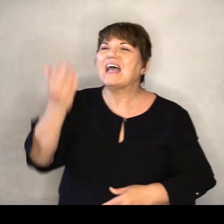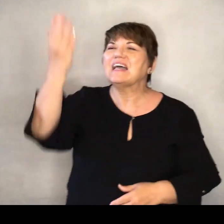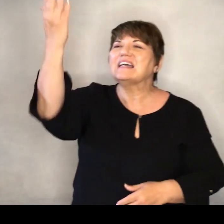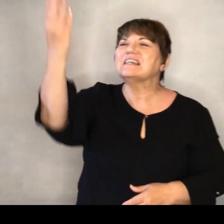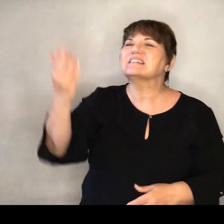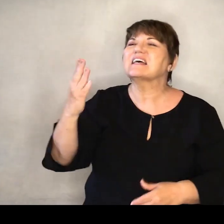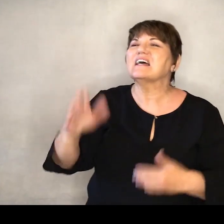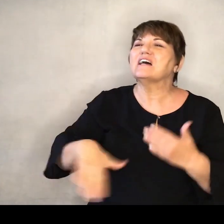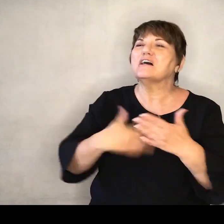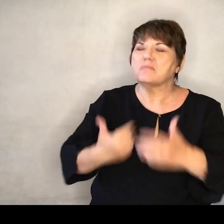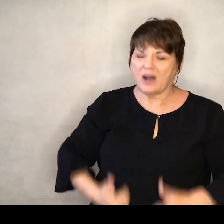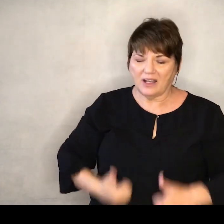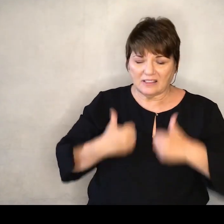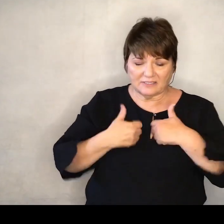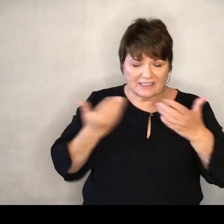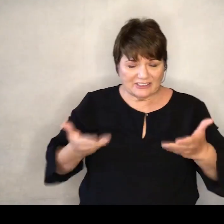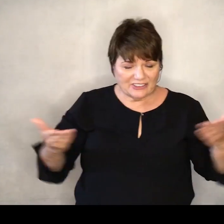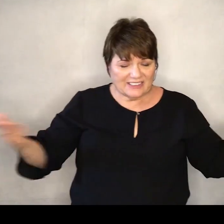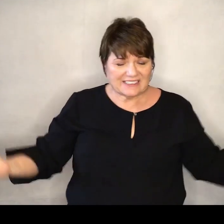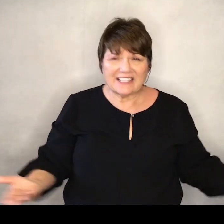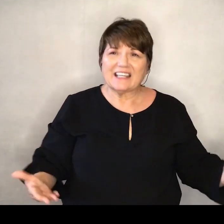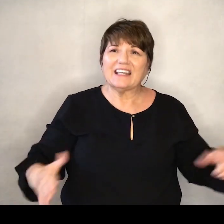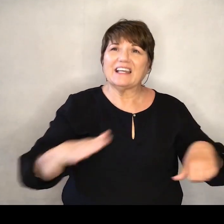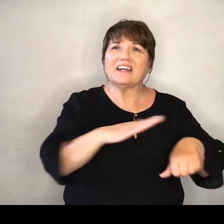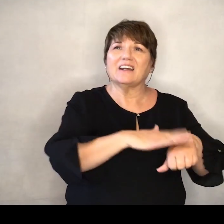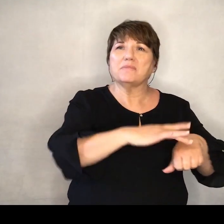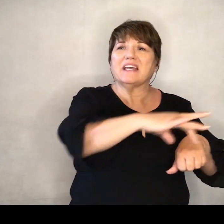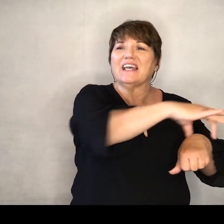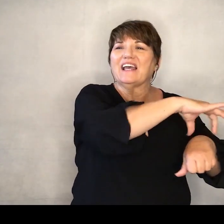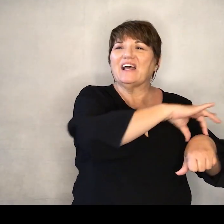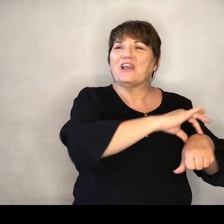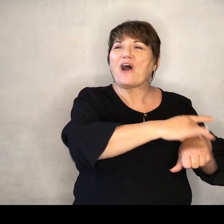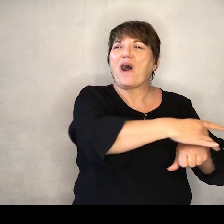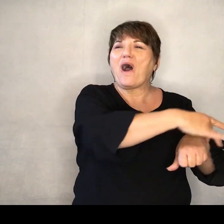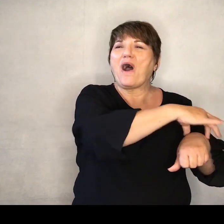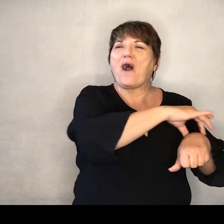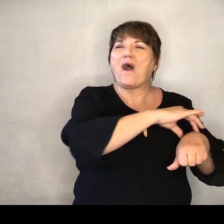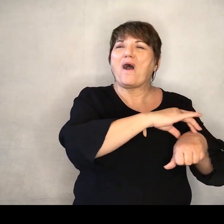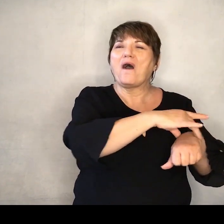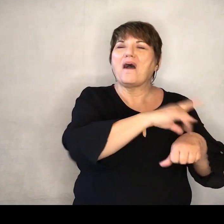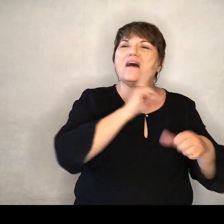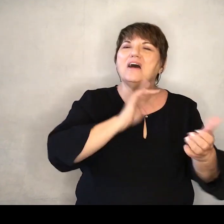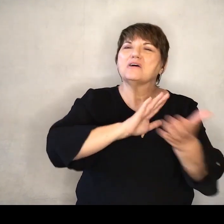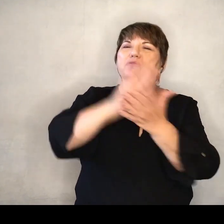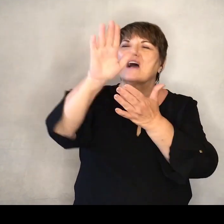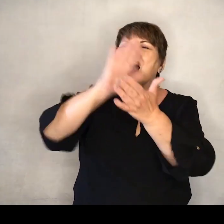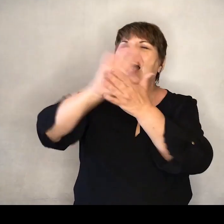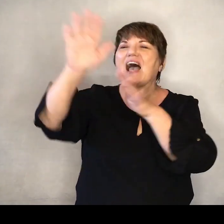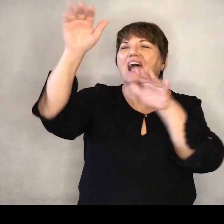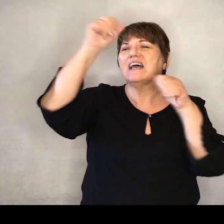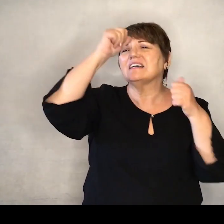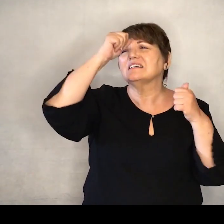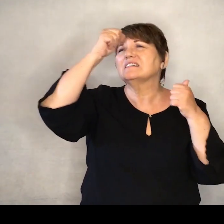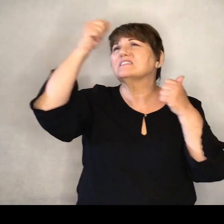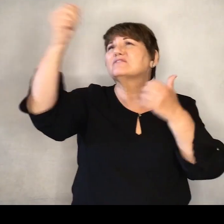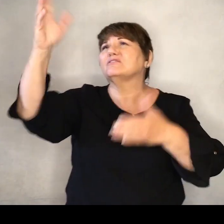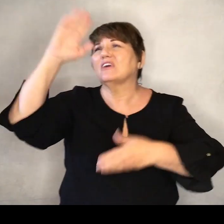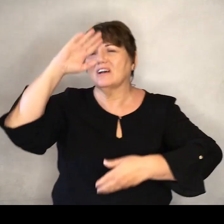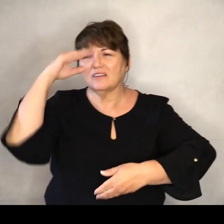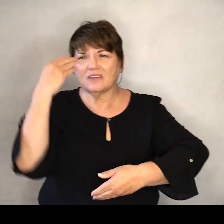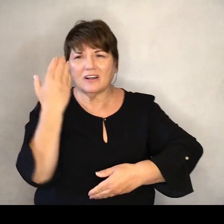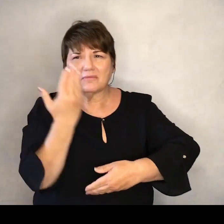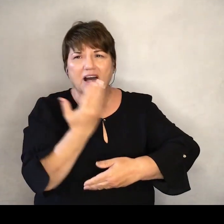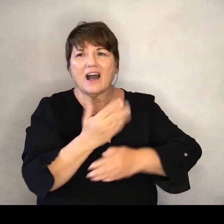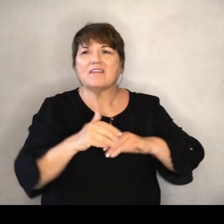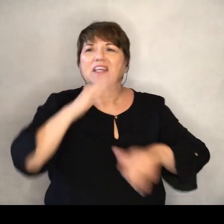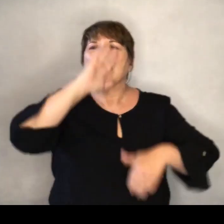Him, all creatures here belong Praise Him,